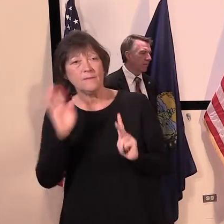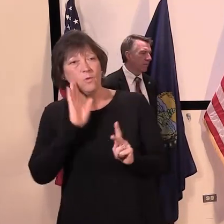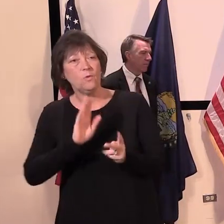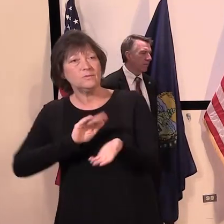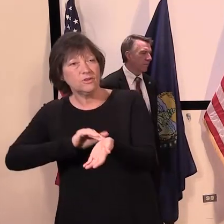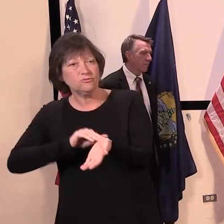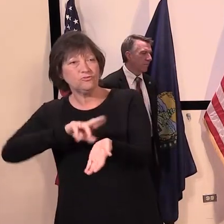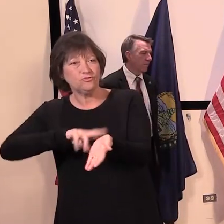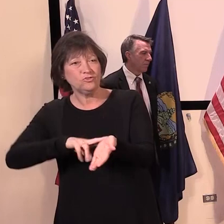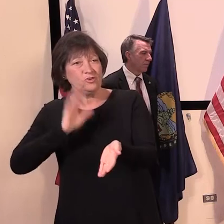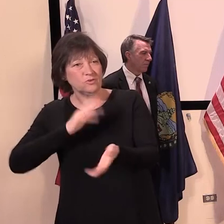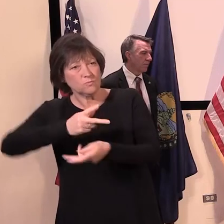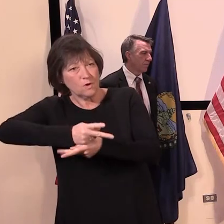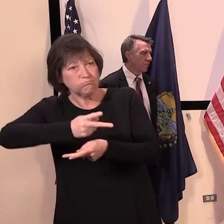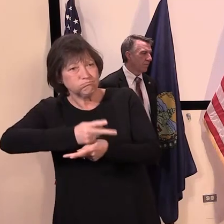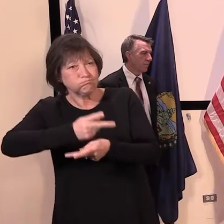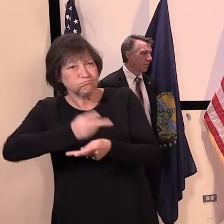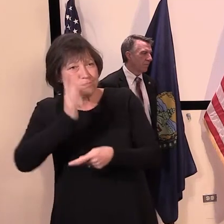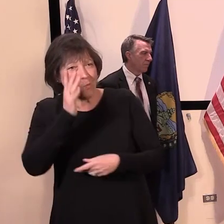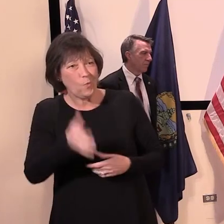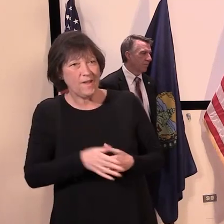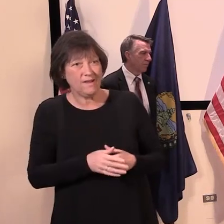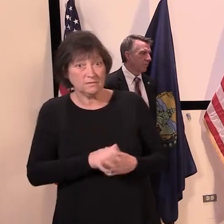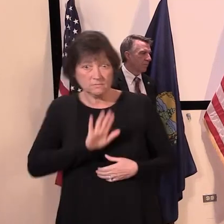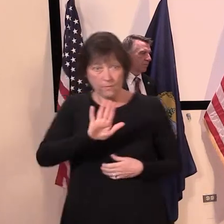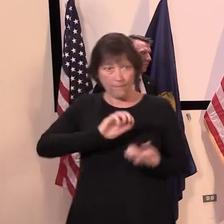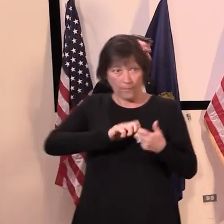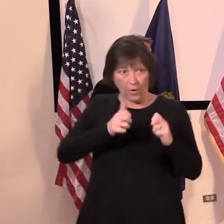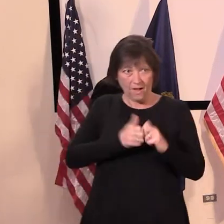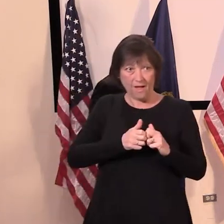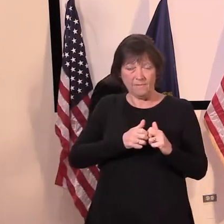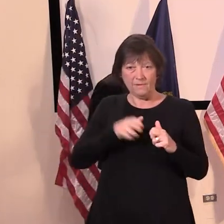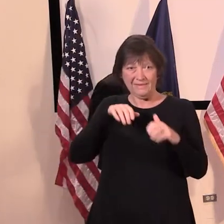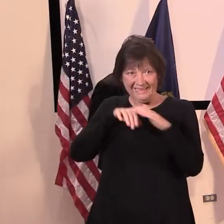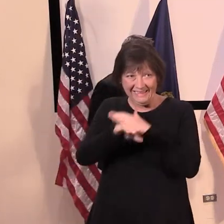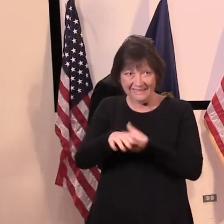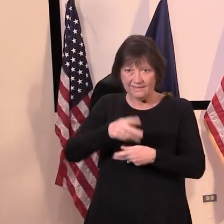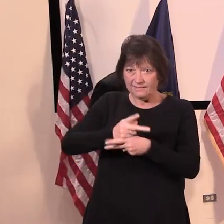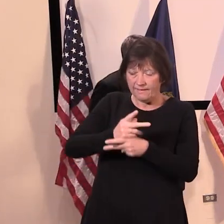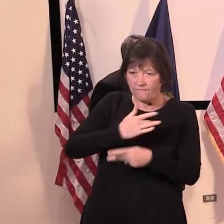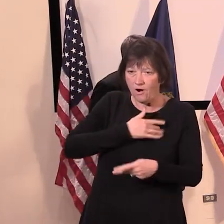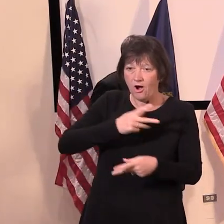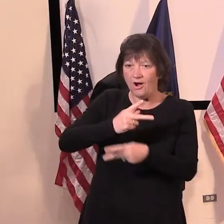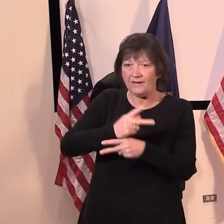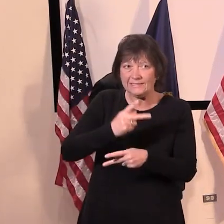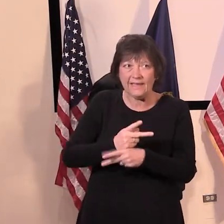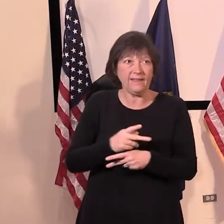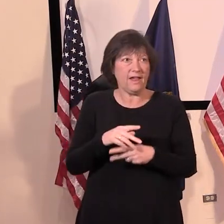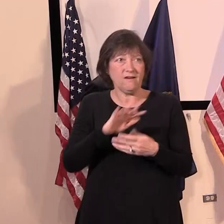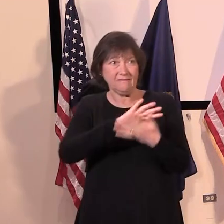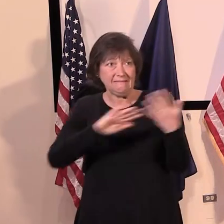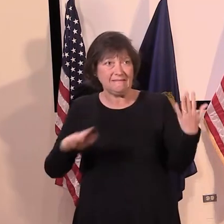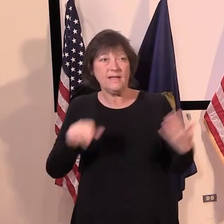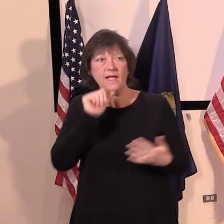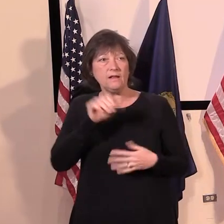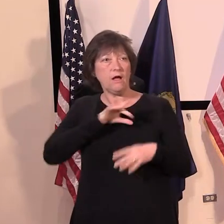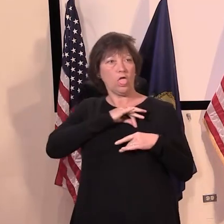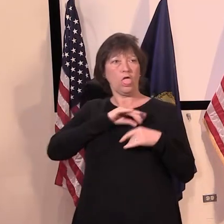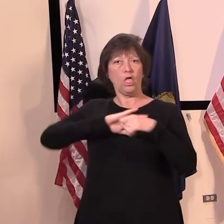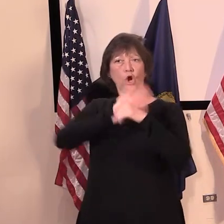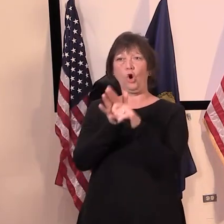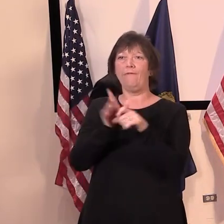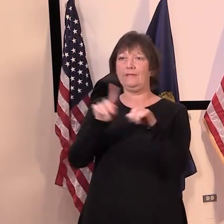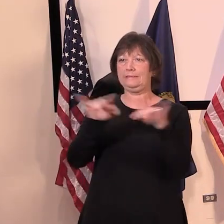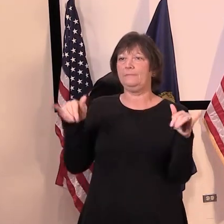way that they would want to be treated so that they can have their condition attended to and not come out of there with an infection as a byproduct of that